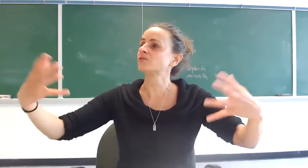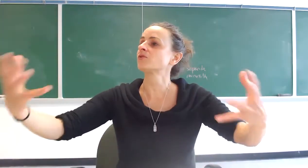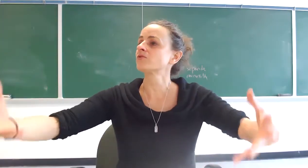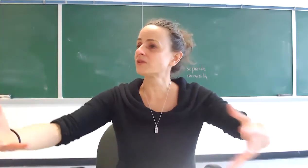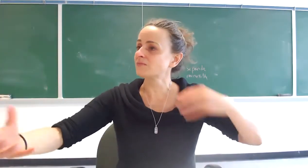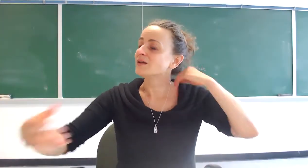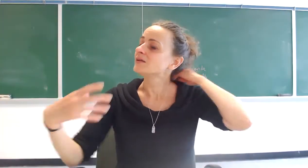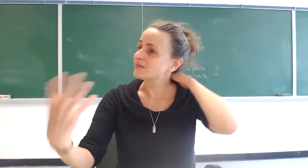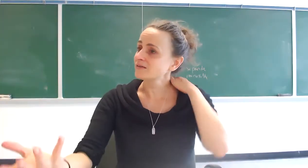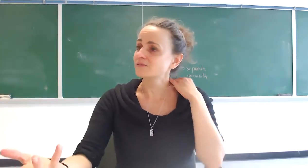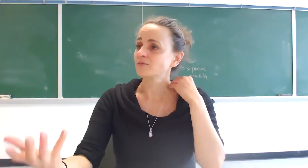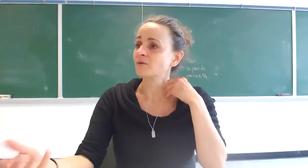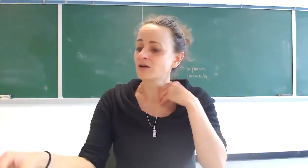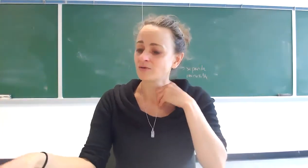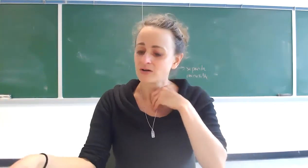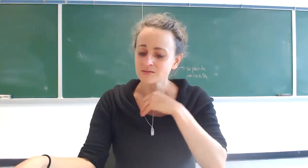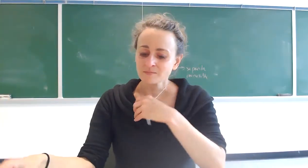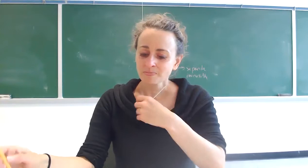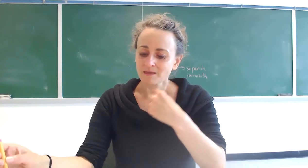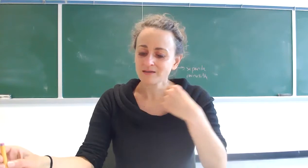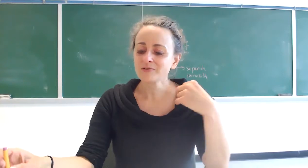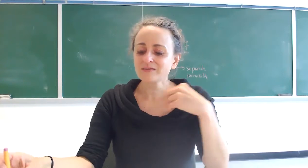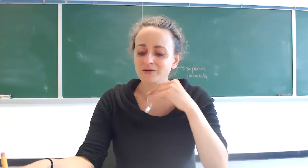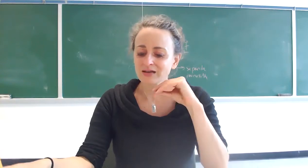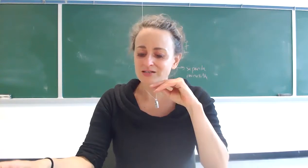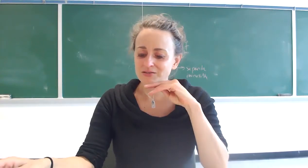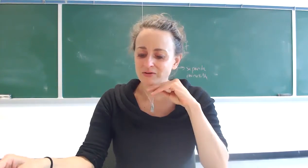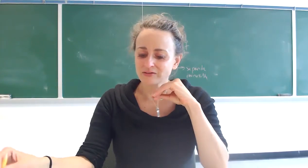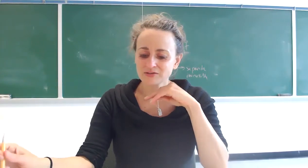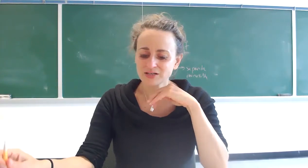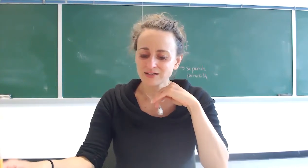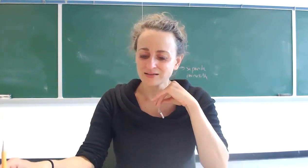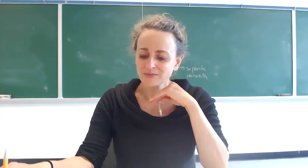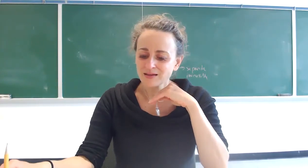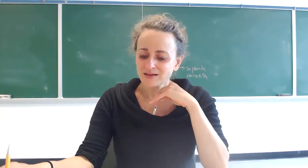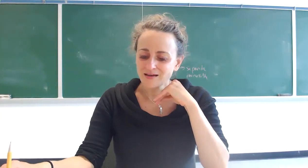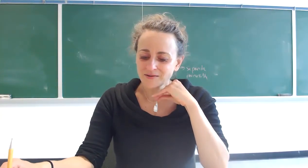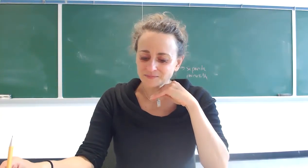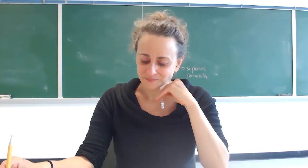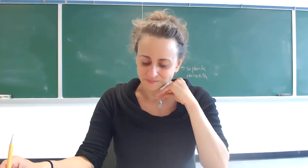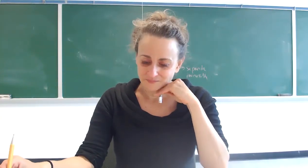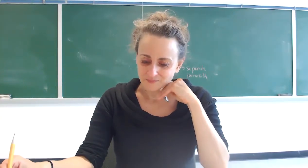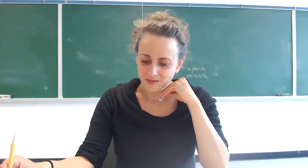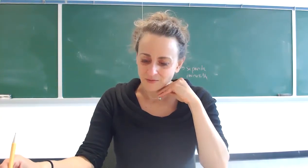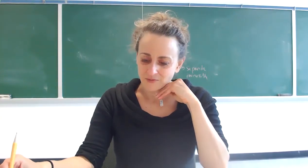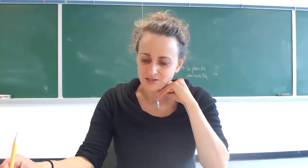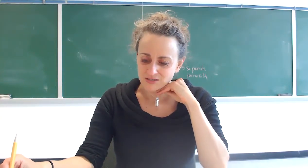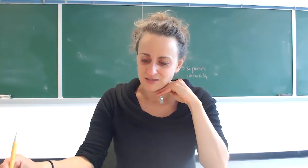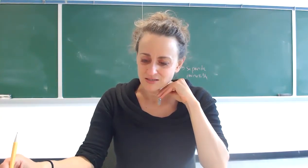clothe him that's where god was interesting connections with christianity um when jesus